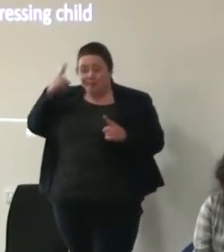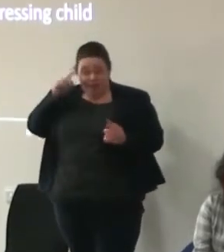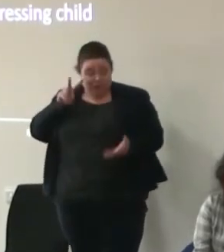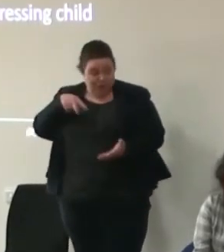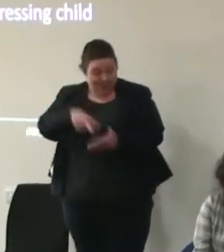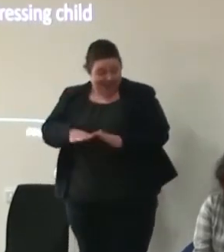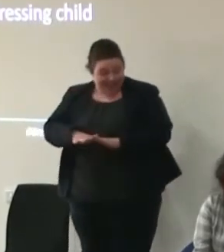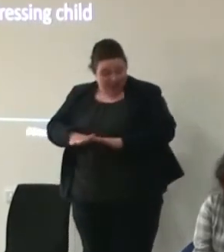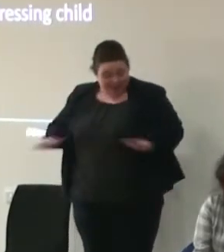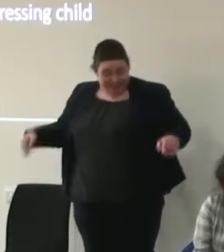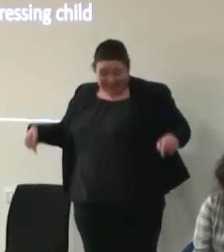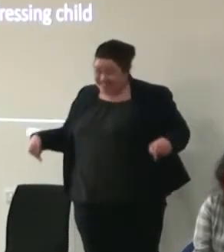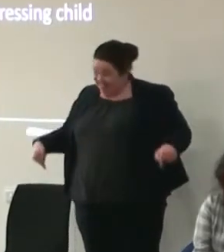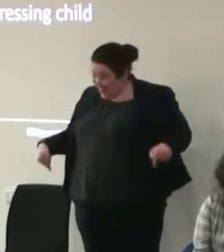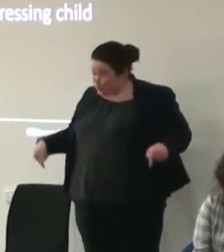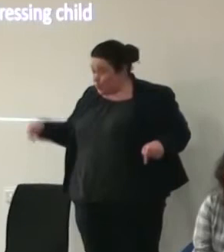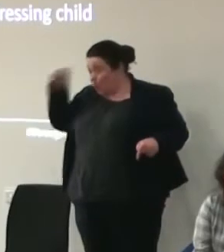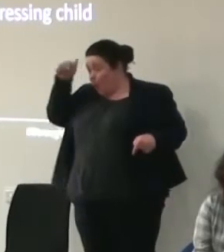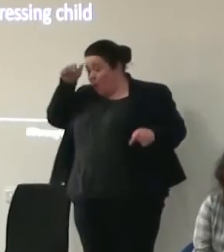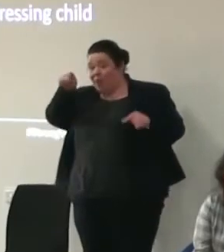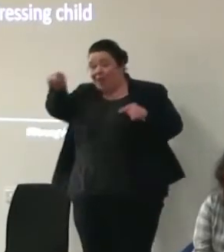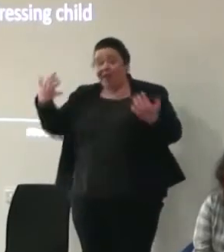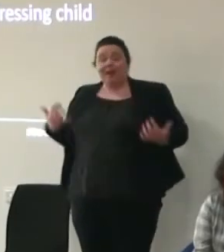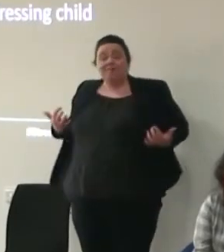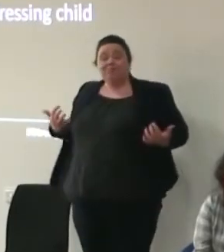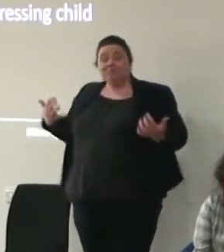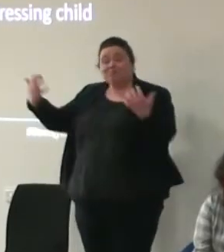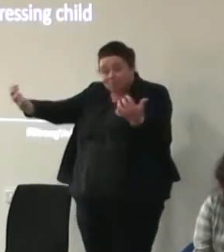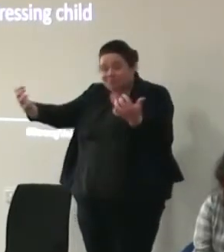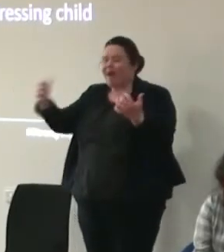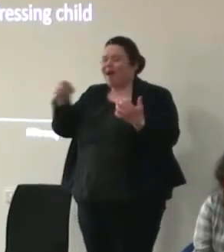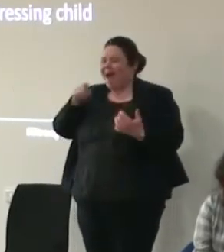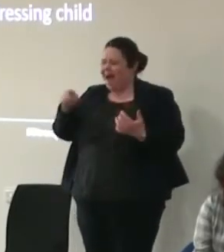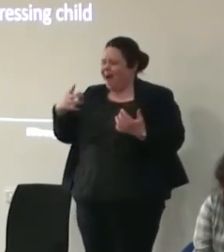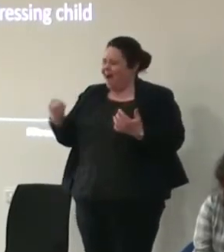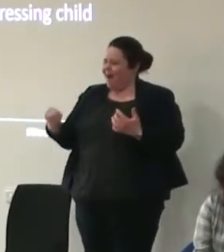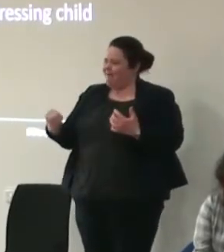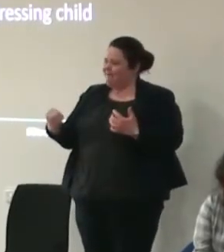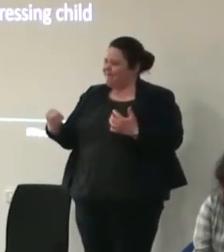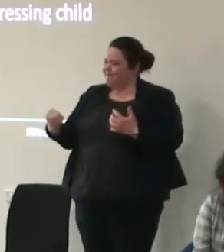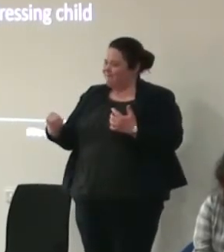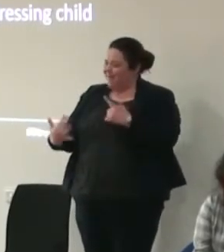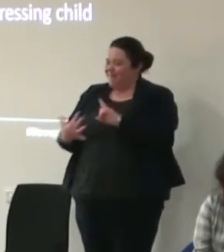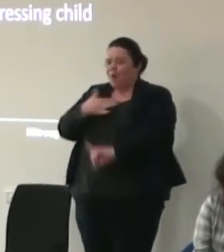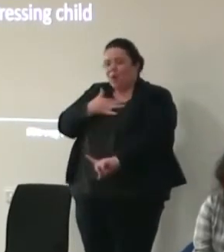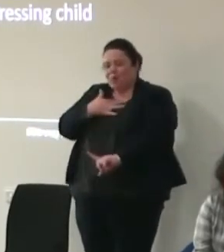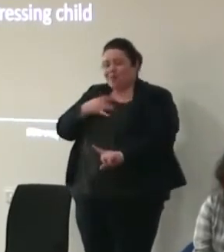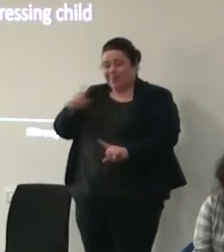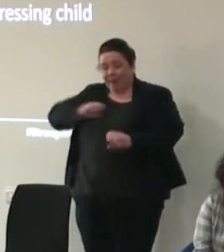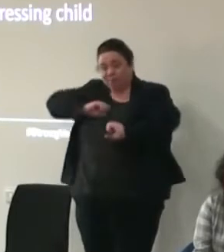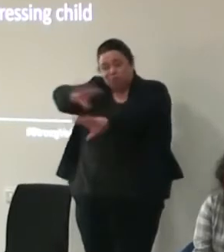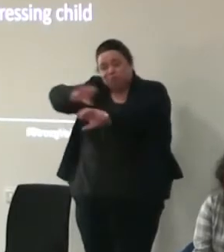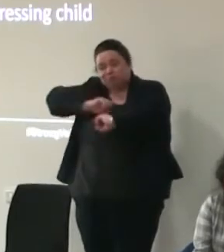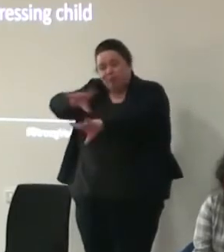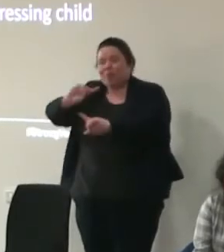that stage knowing that the people sat in our positions here had some influence and they were able to tell them what they thought